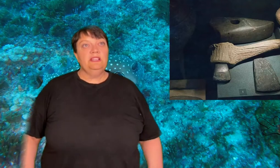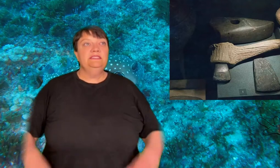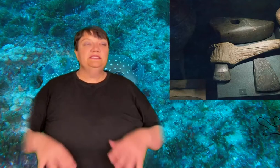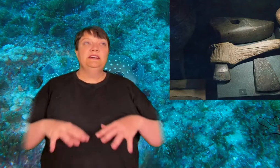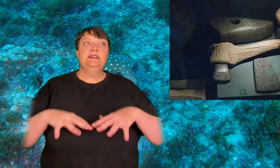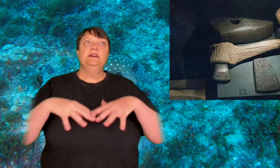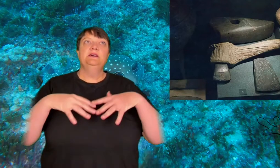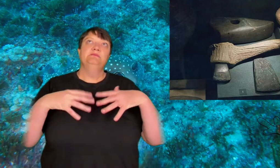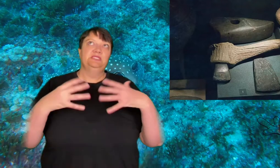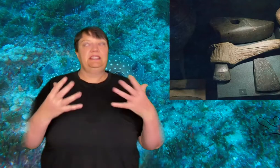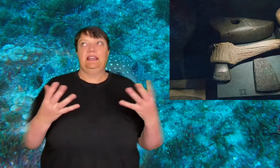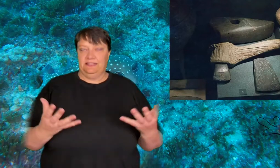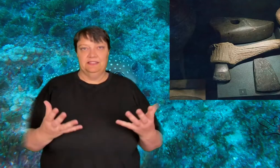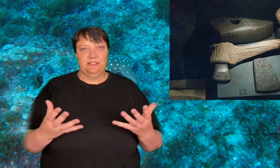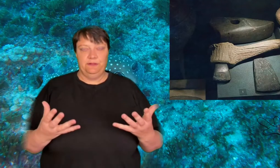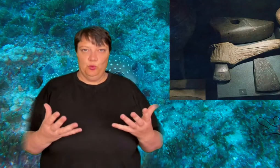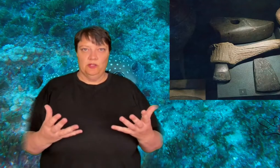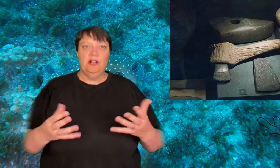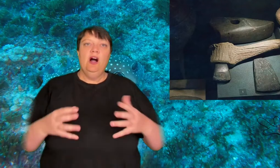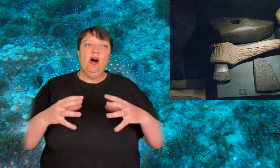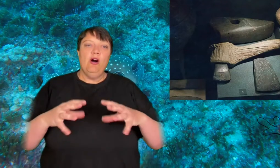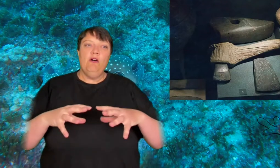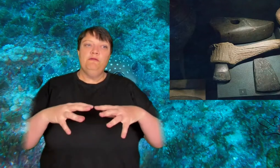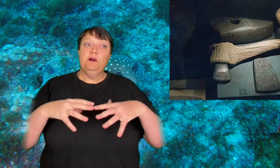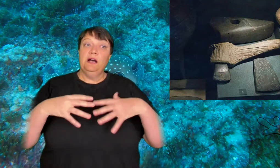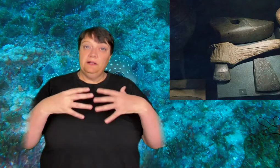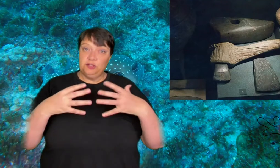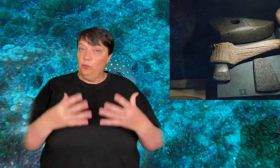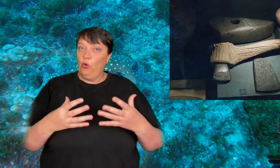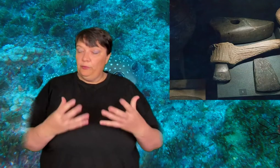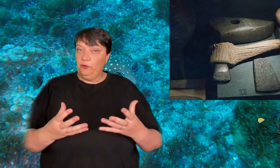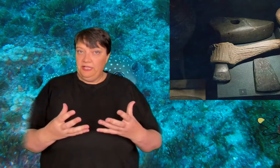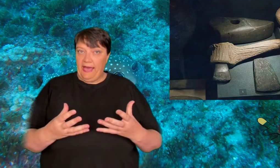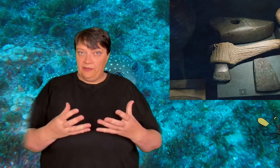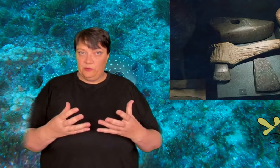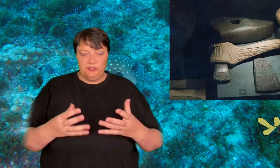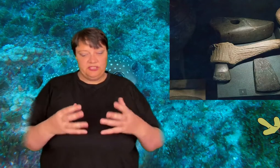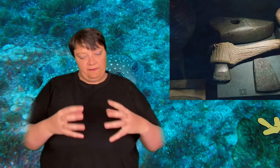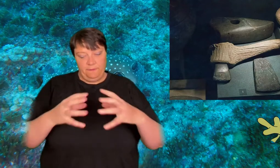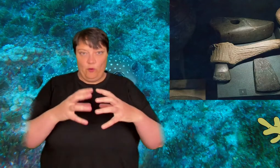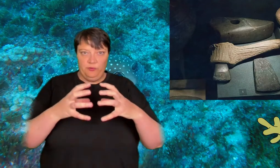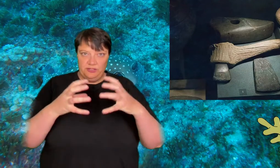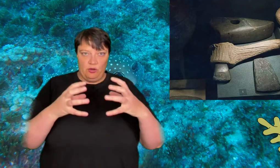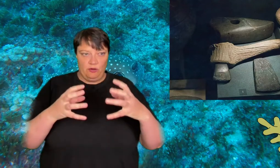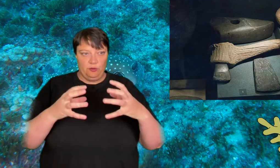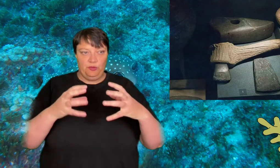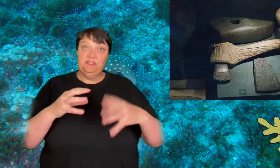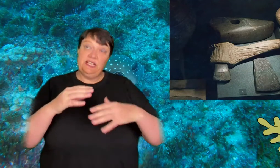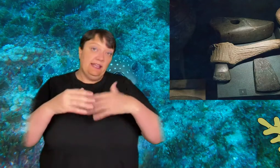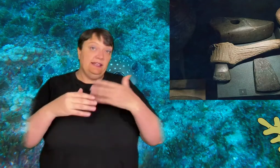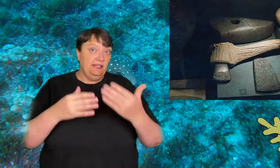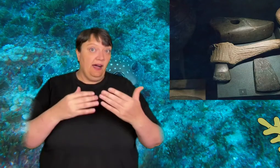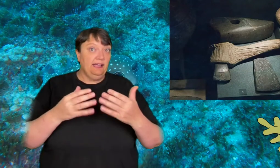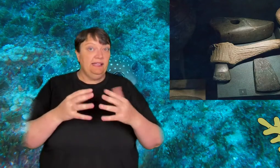Coral is the skeletons if you will of small marine animals that form these coral